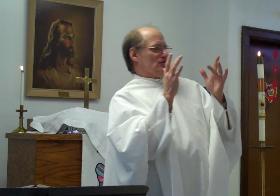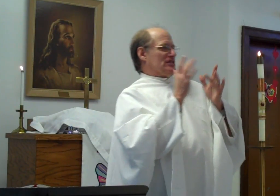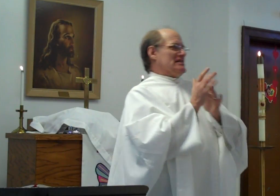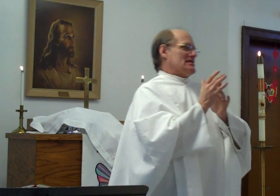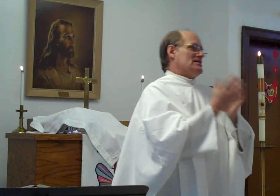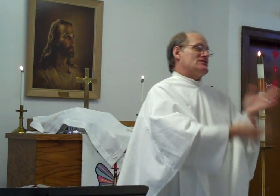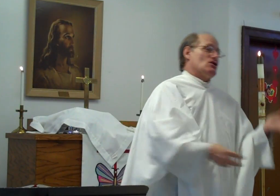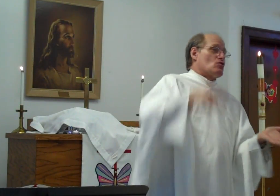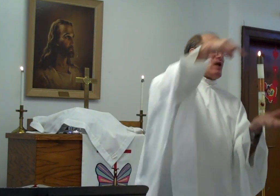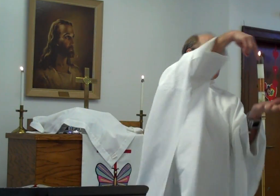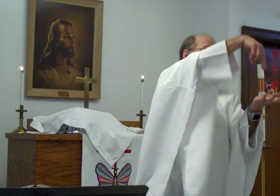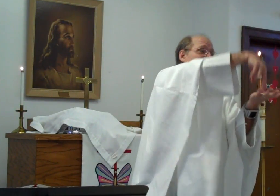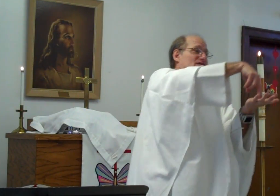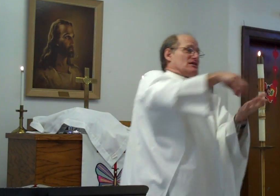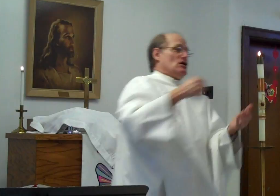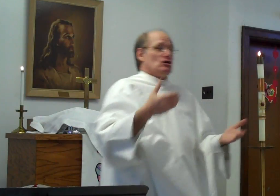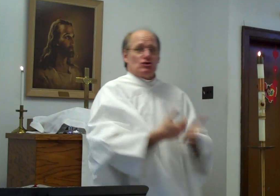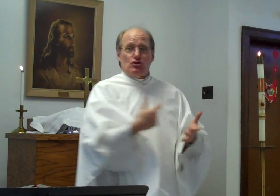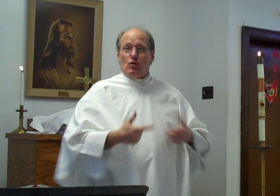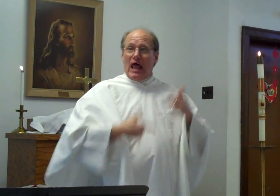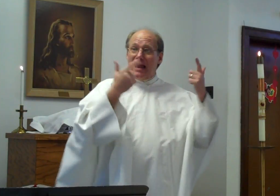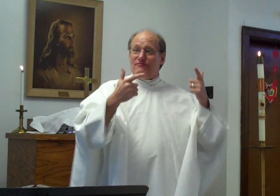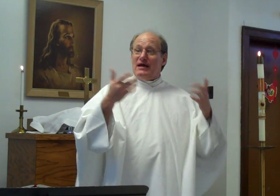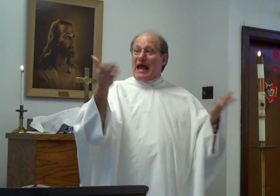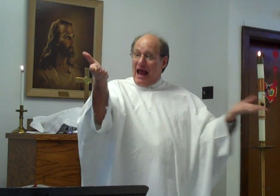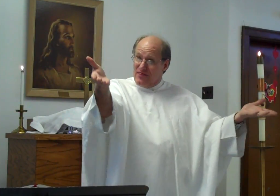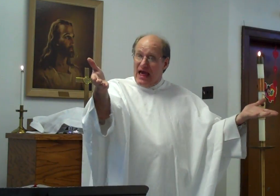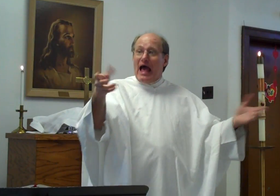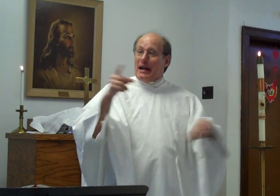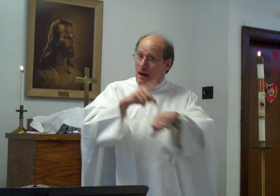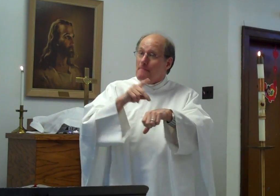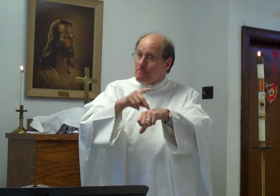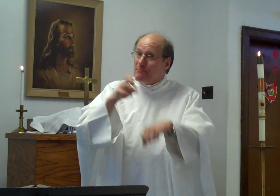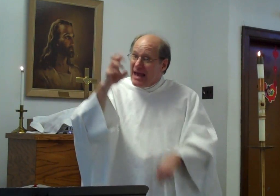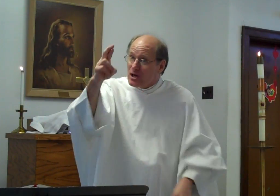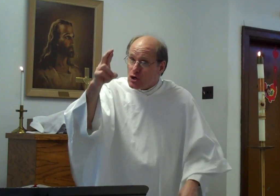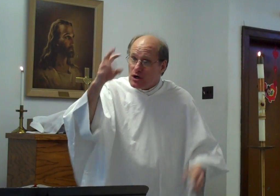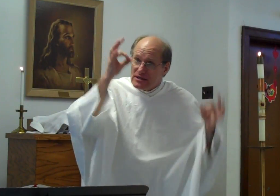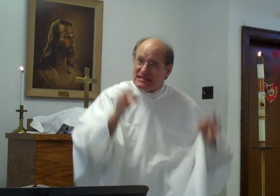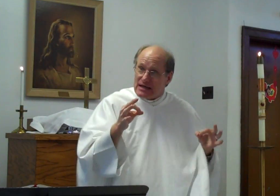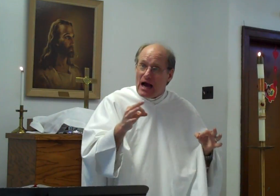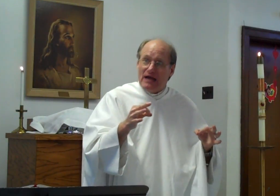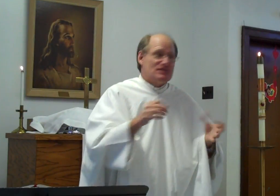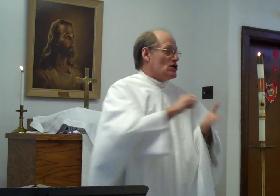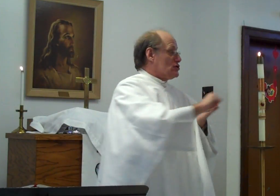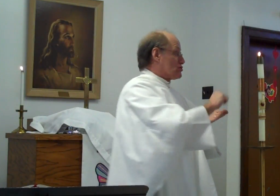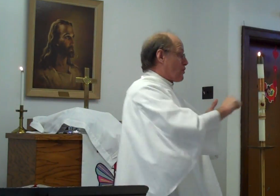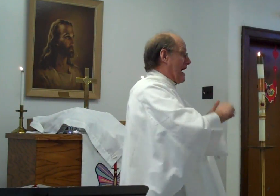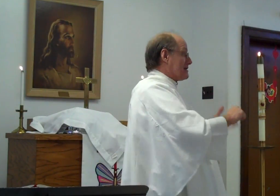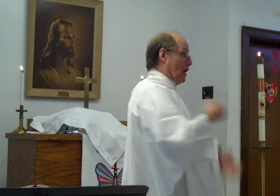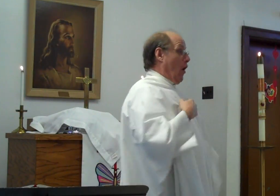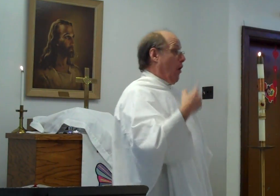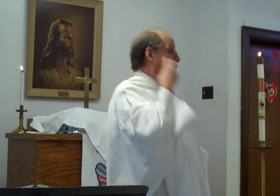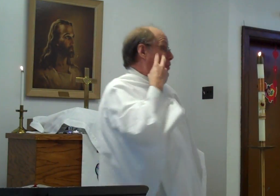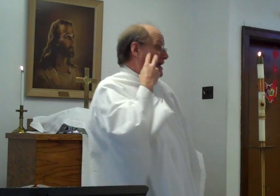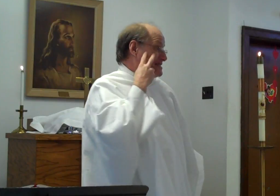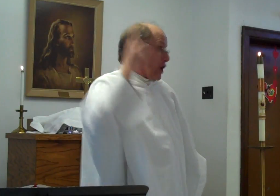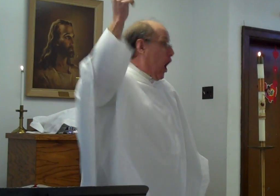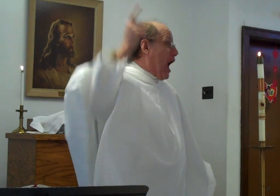Jesus gives to you life. And then Peter decides to write, we saw